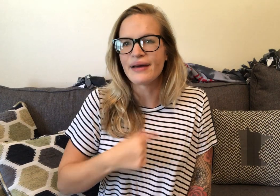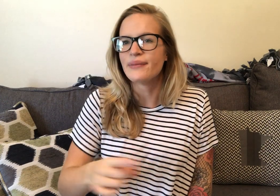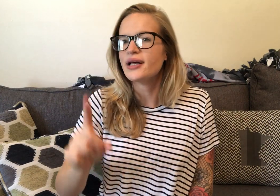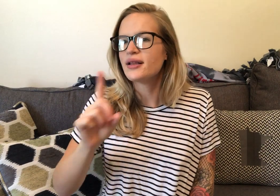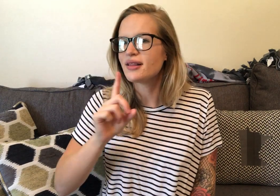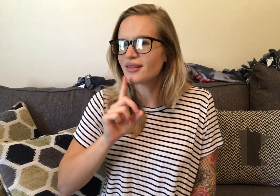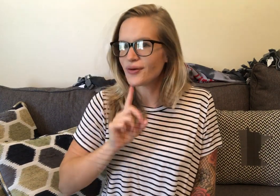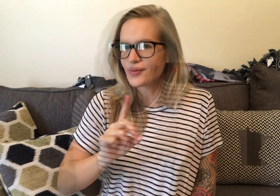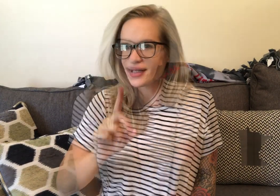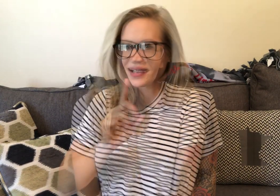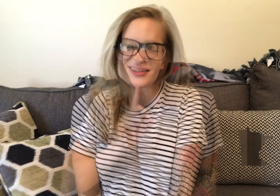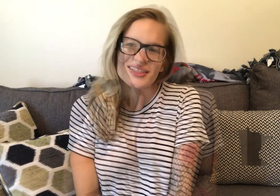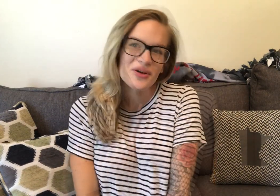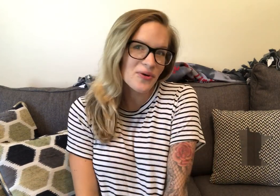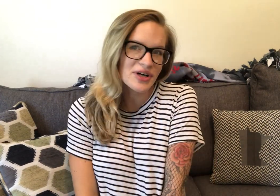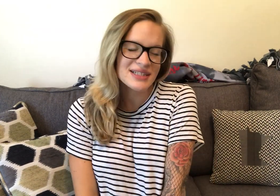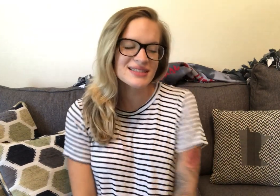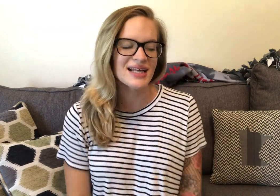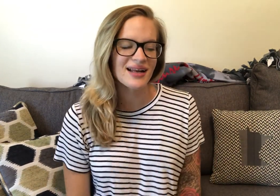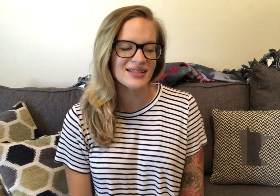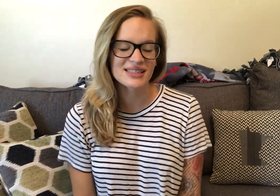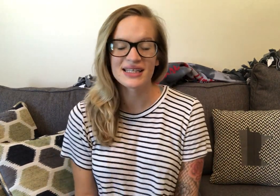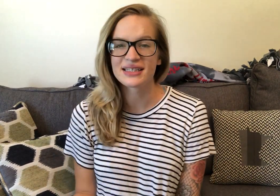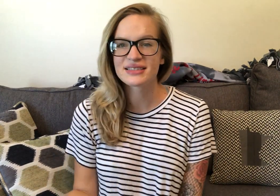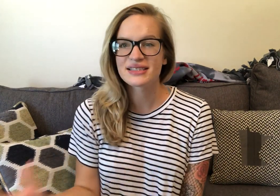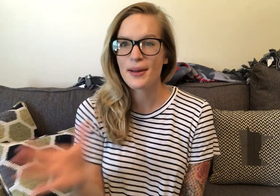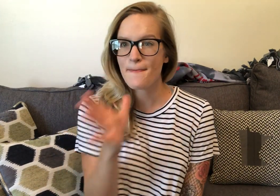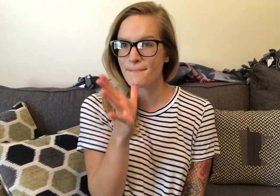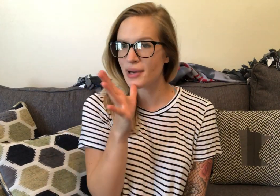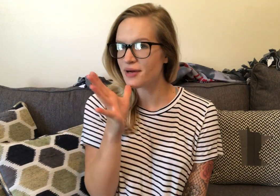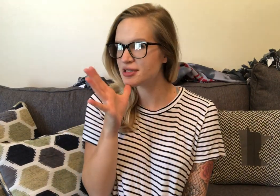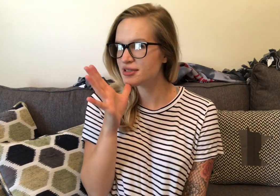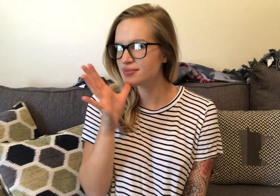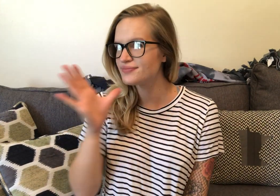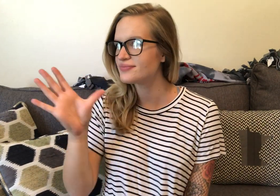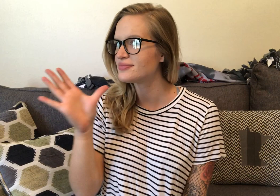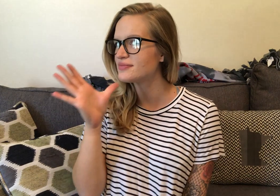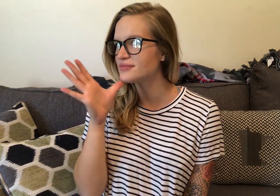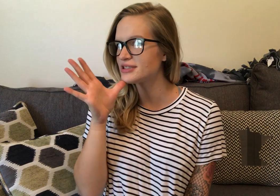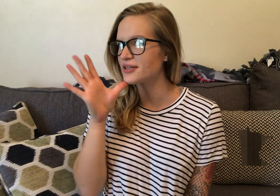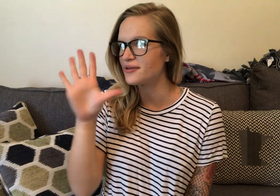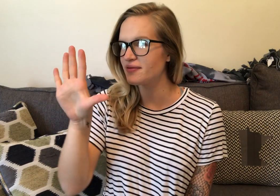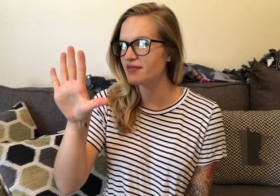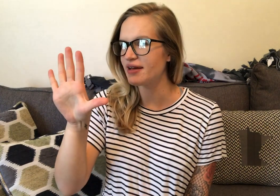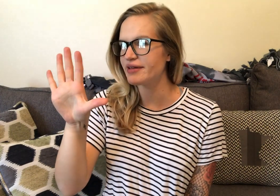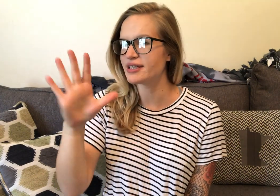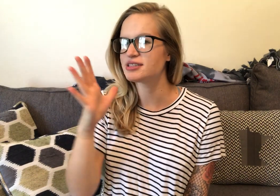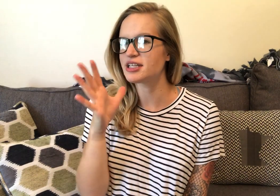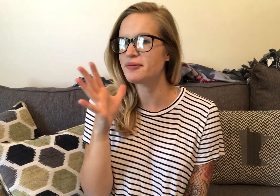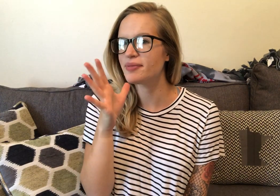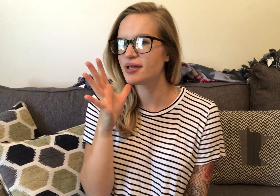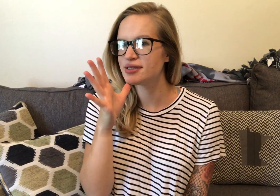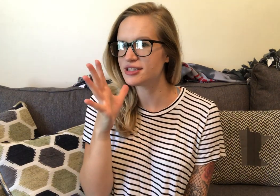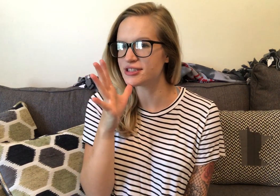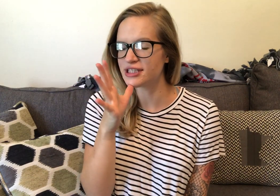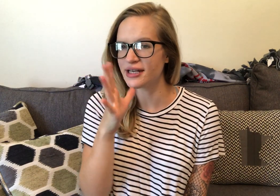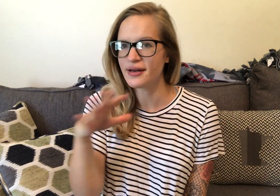I'm lonely. And then it's the chorus and it says, mama. So five handshape to your chin.